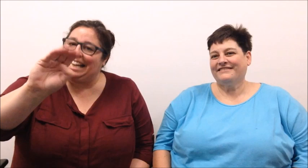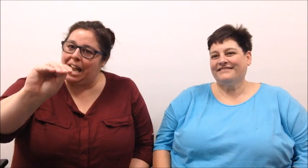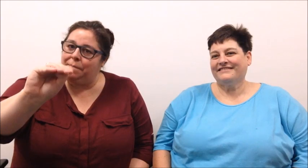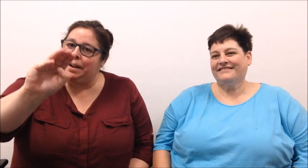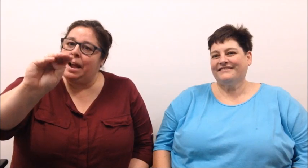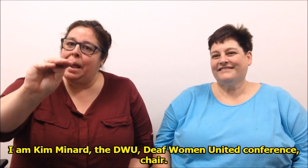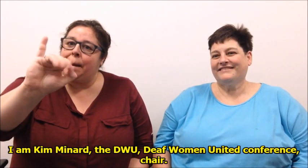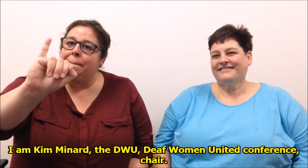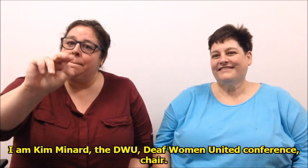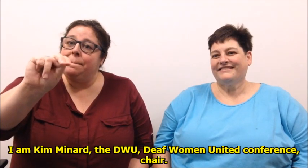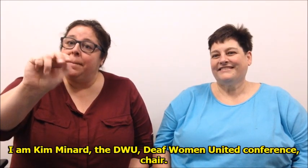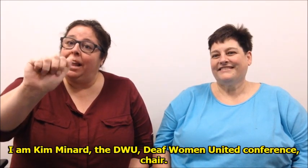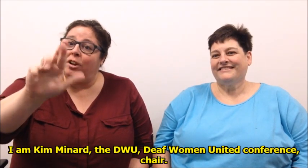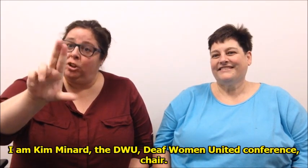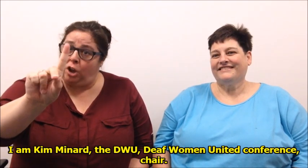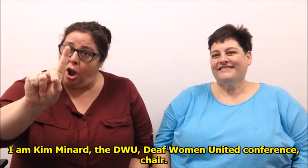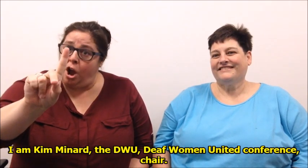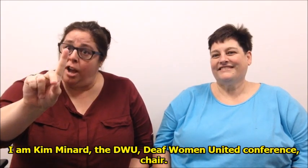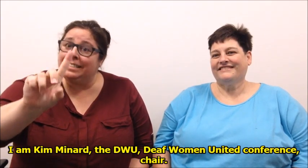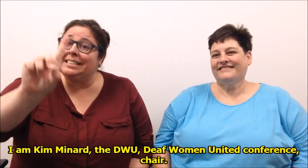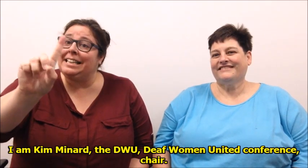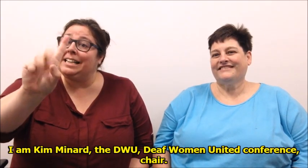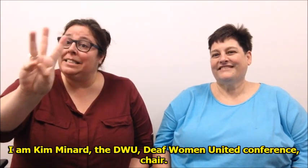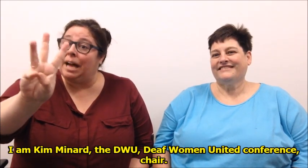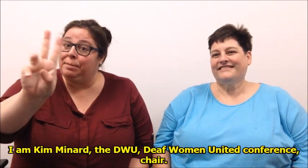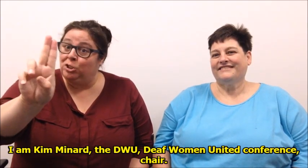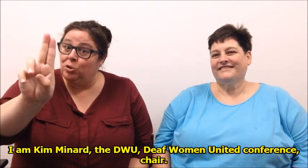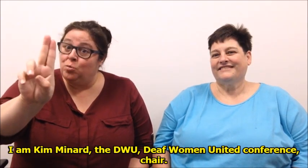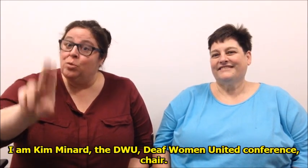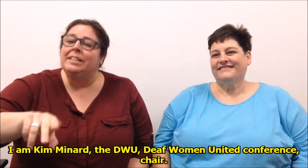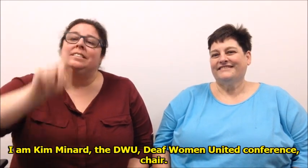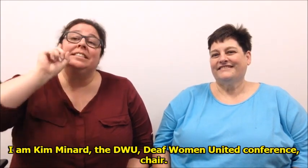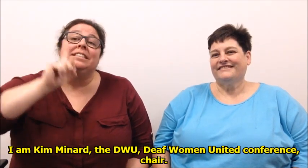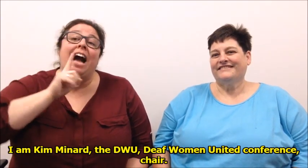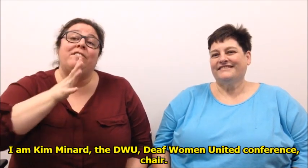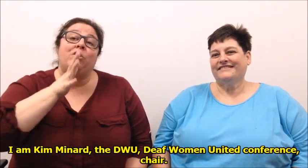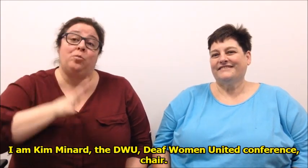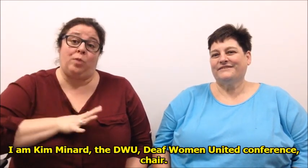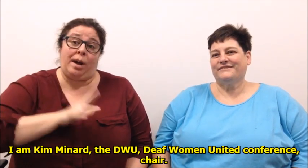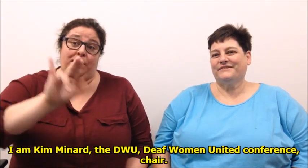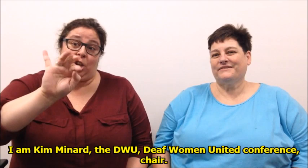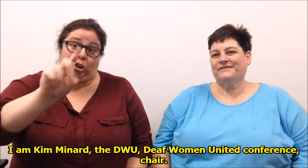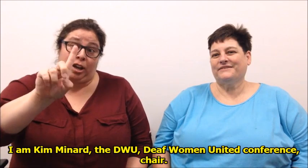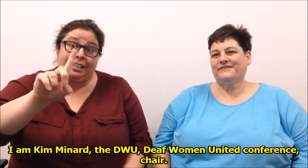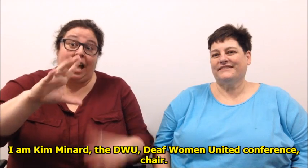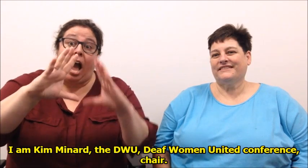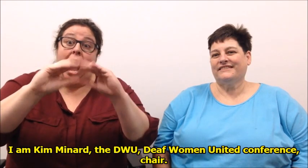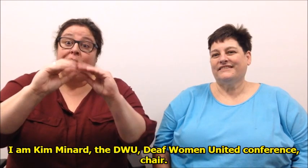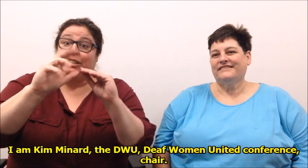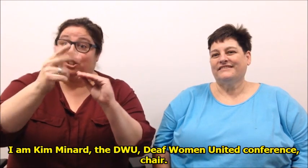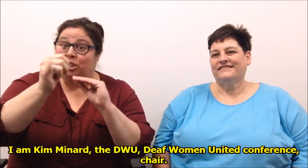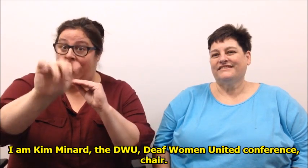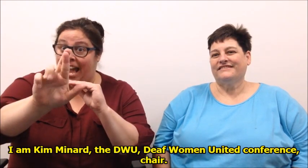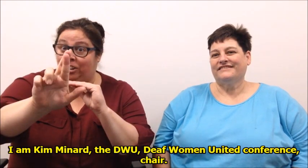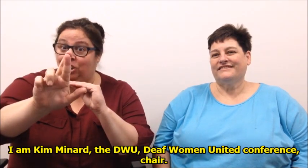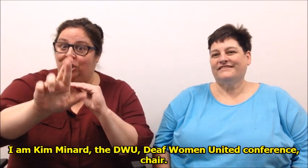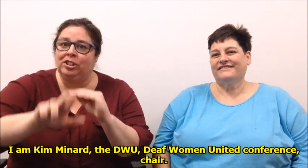I am Kim Menard, the DWU Deaf Women United Conference Chair.